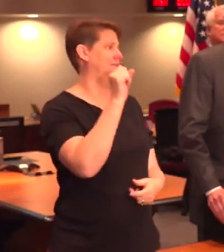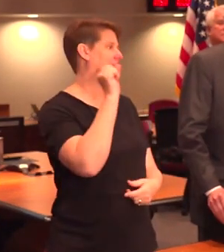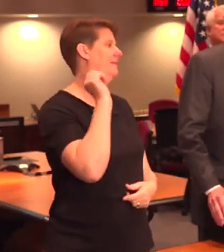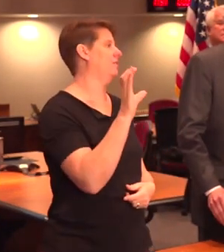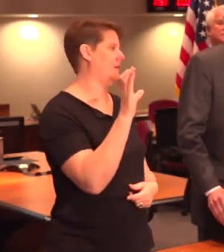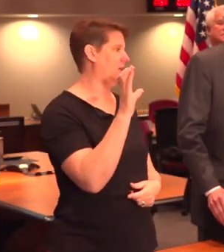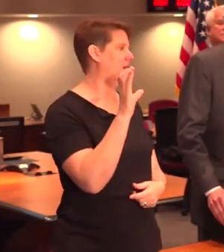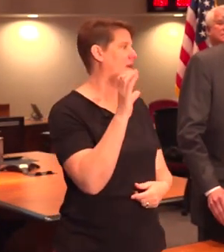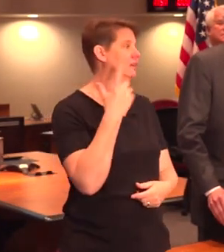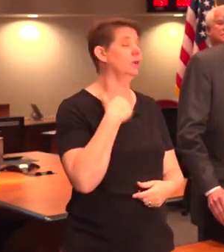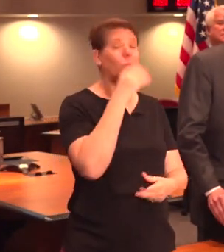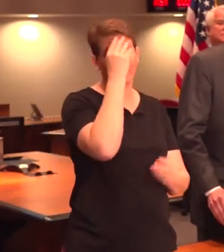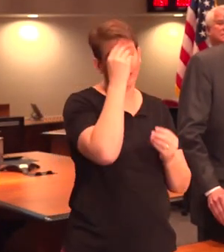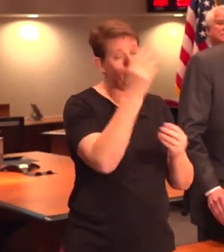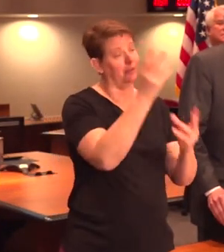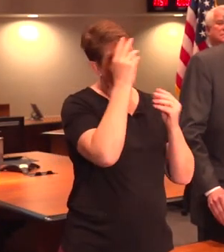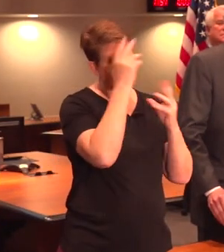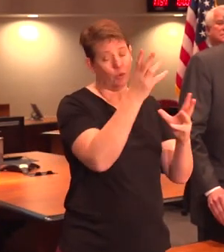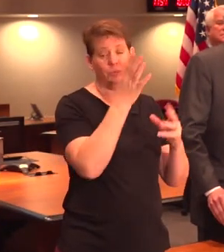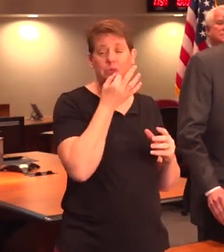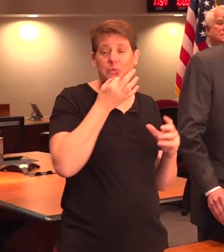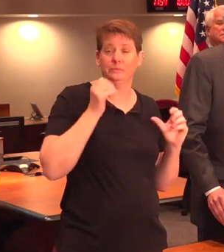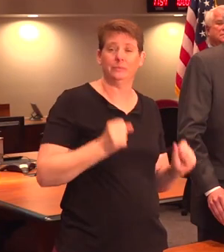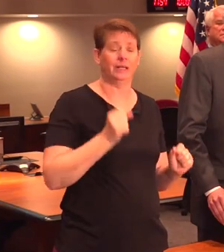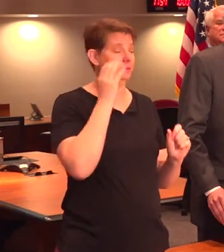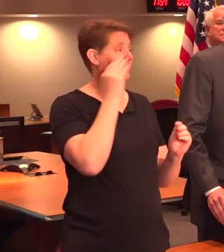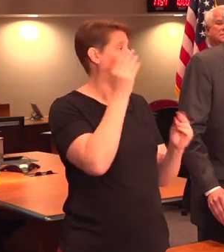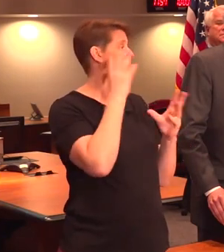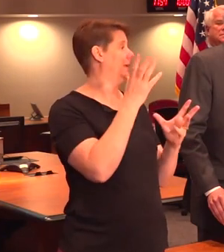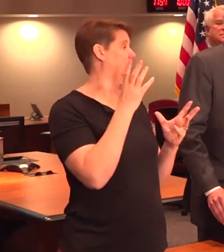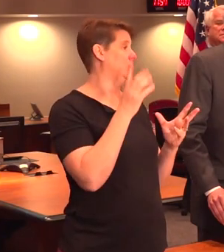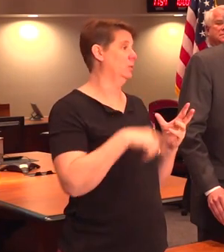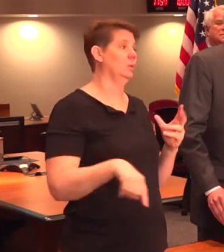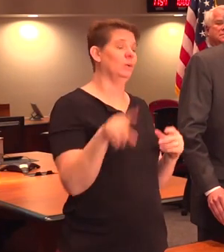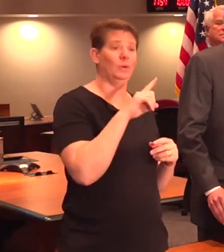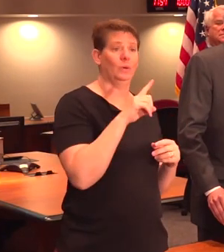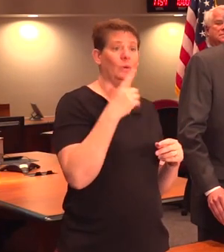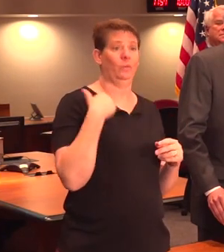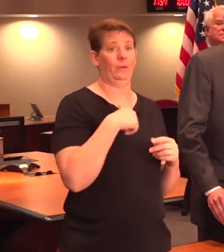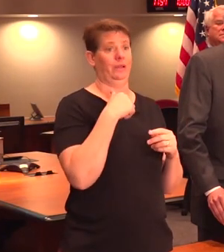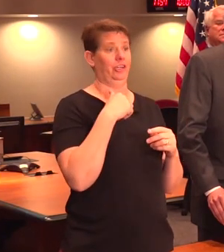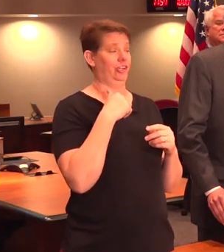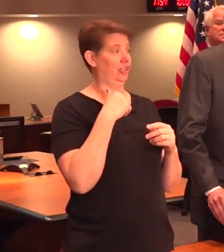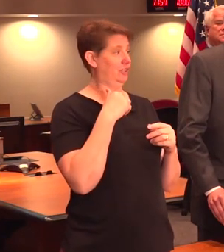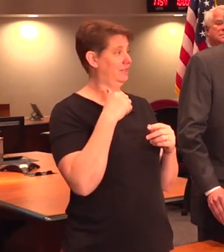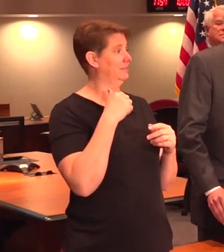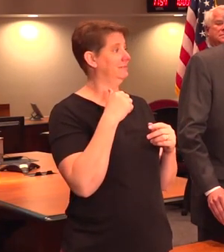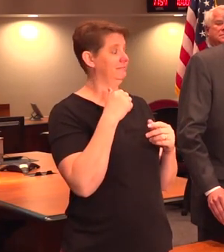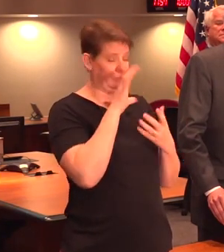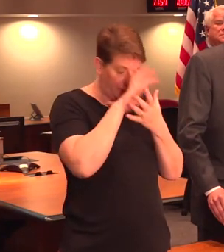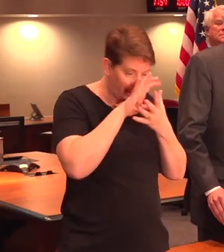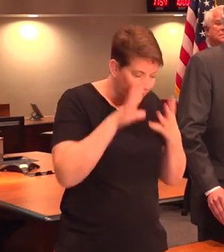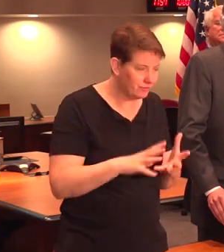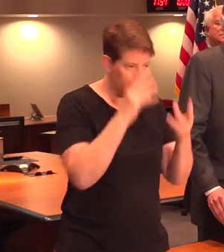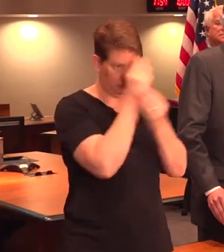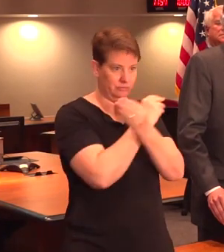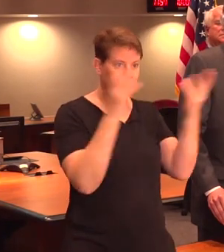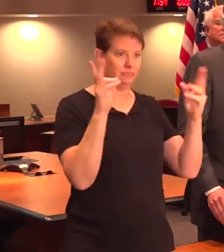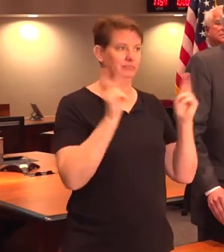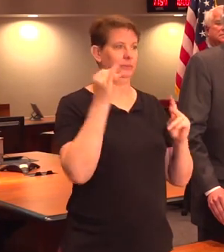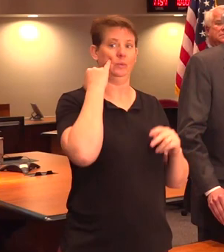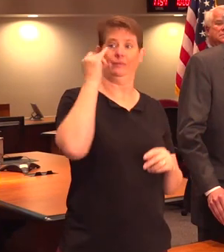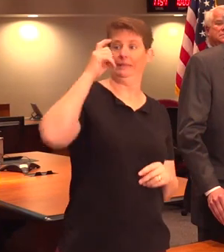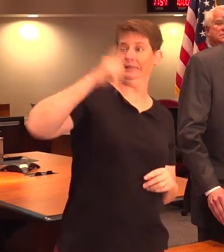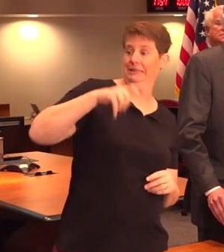keep you very much informed, keep you up to date. We believe in alerting the citizens when necessary. But again, this